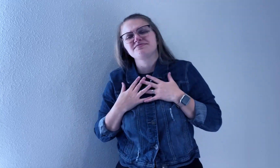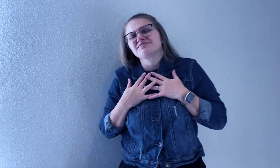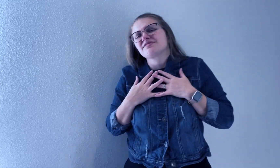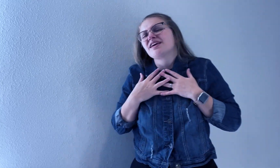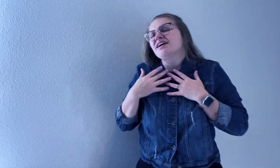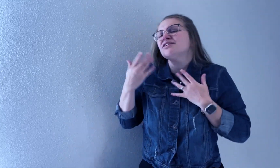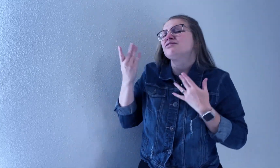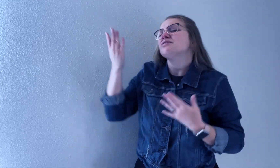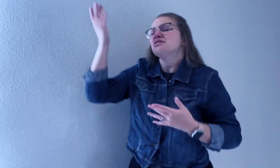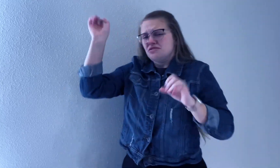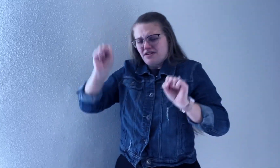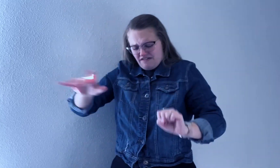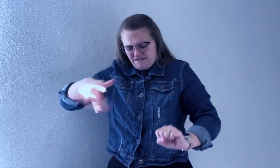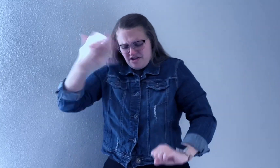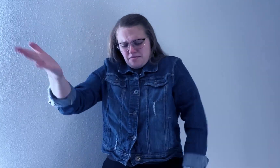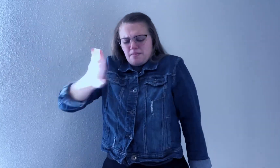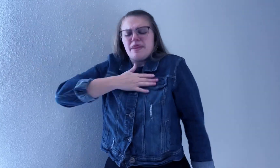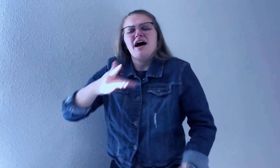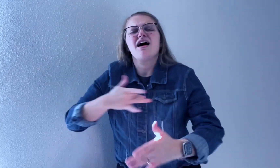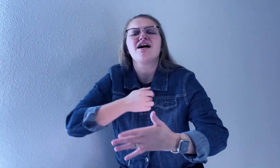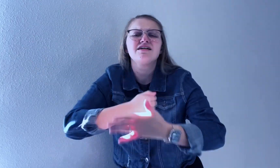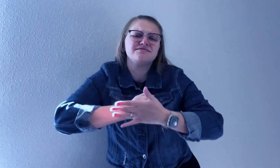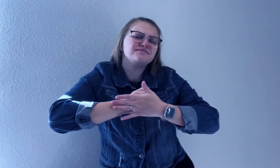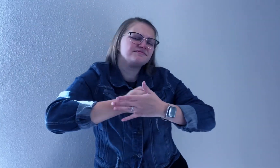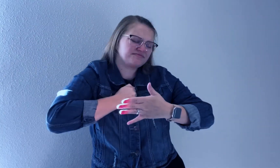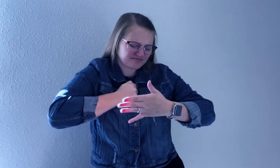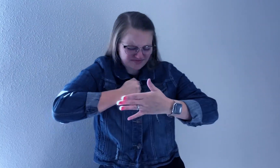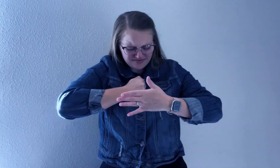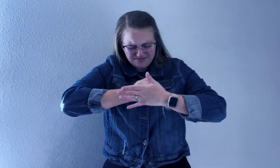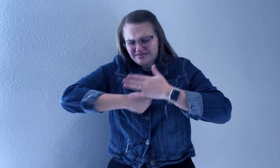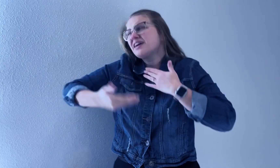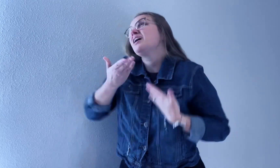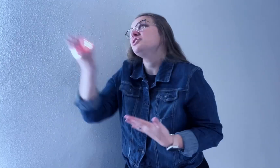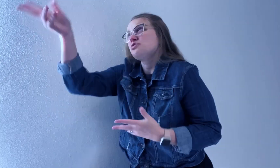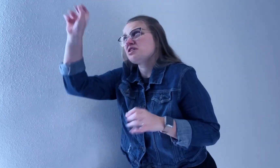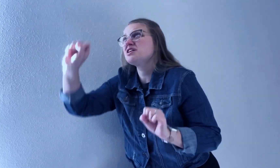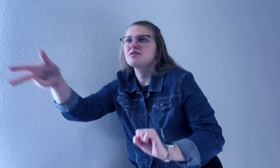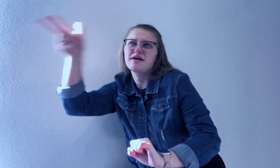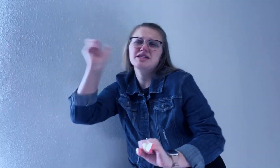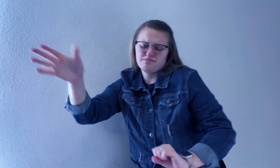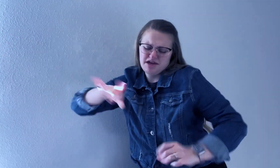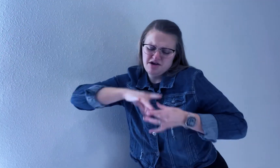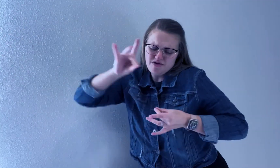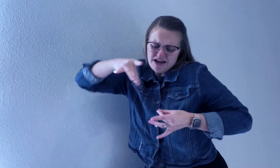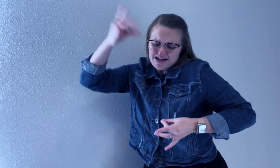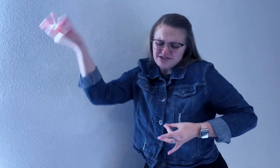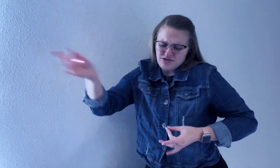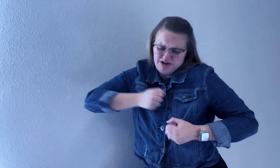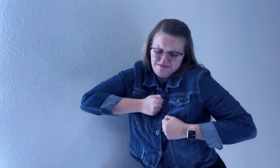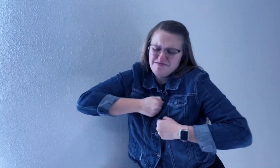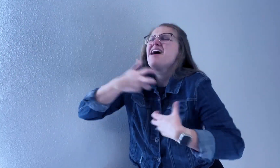You can feel your heartbeat beating You can hear my spirit screaming